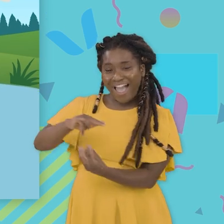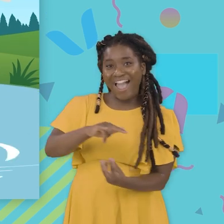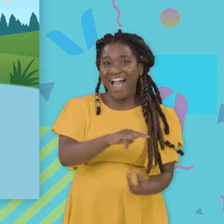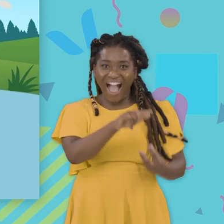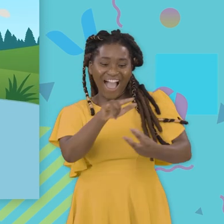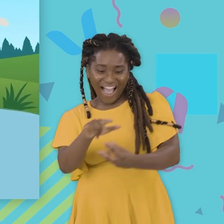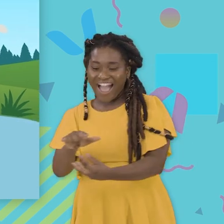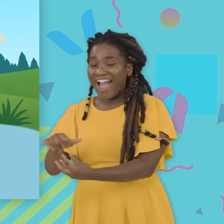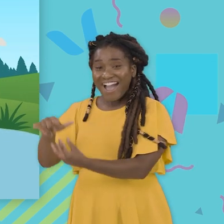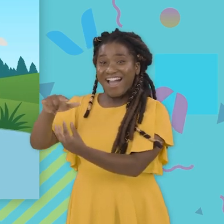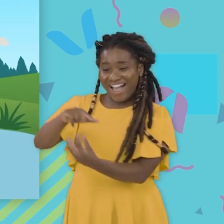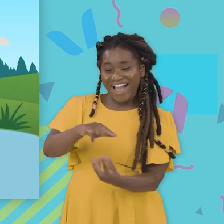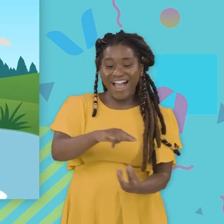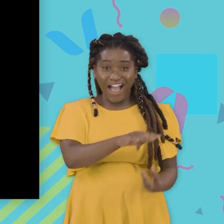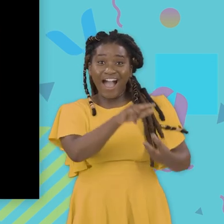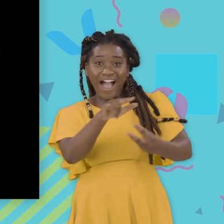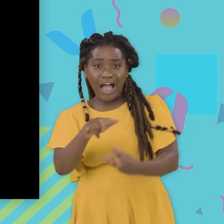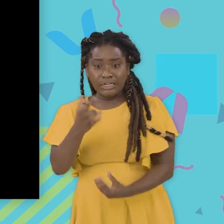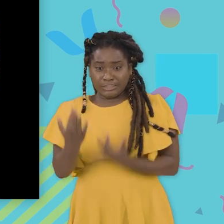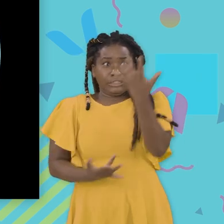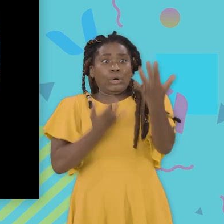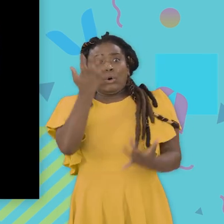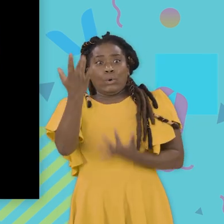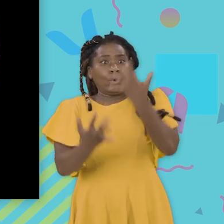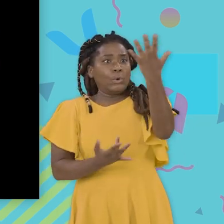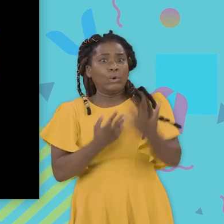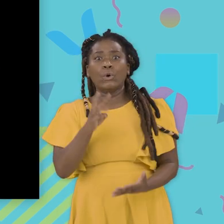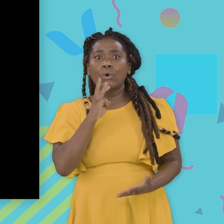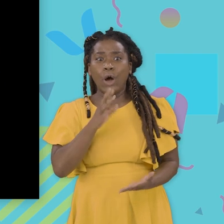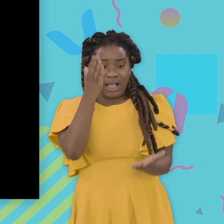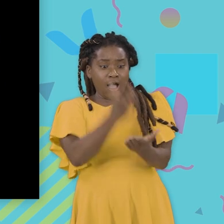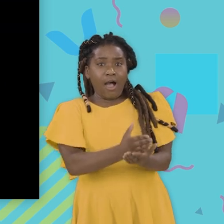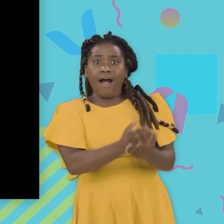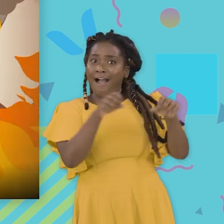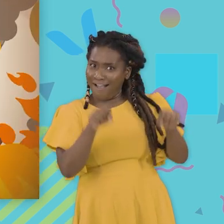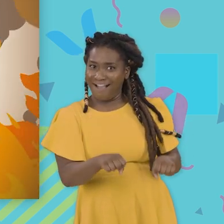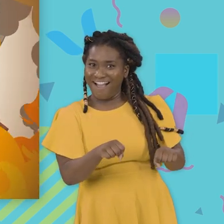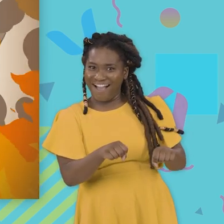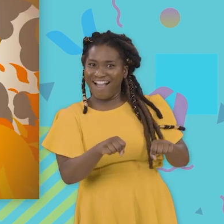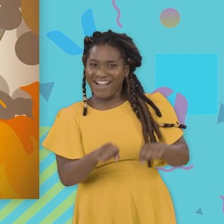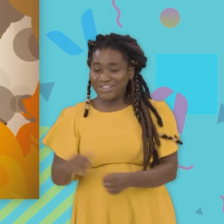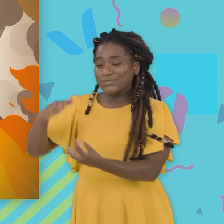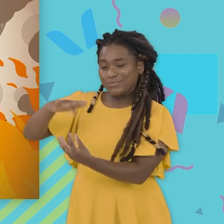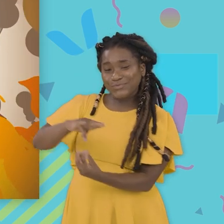helicopter It's a fires from above the ground A firefighting